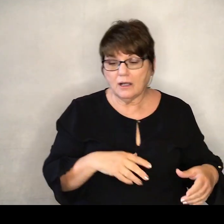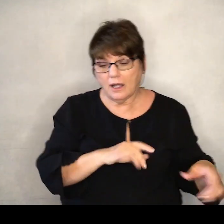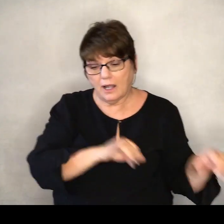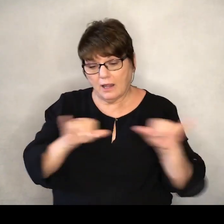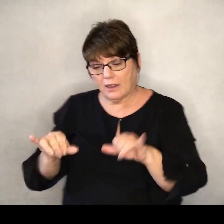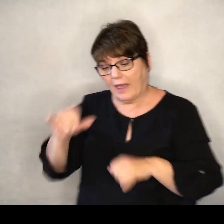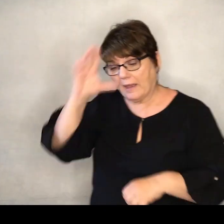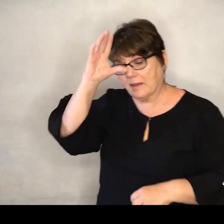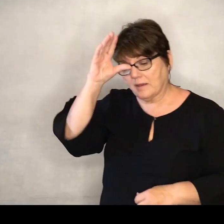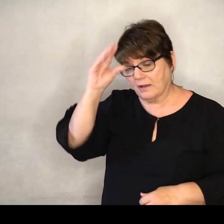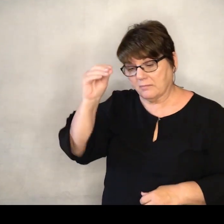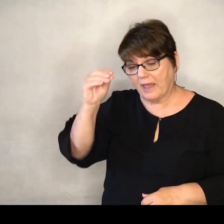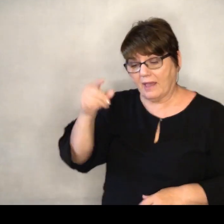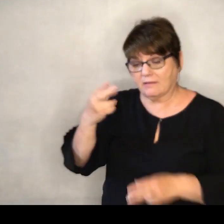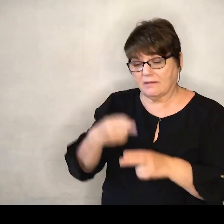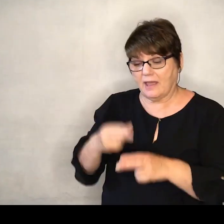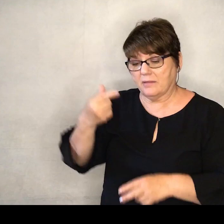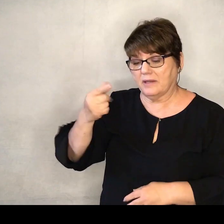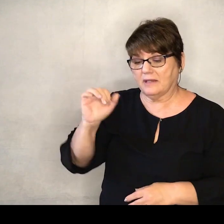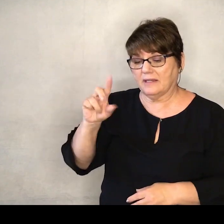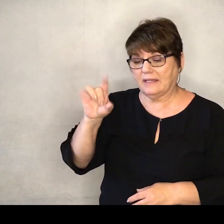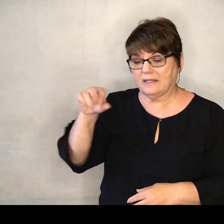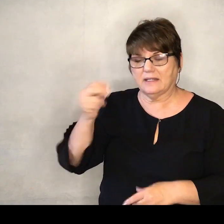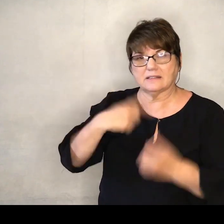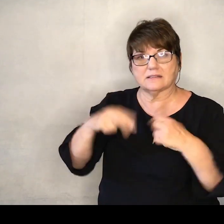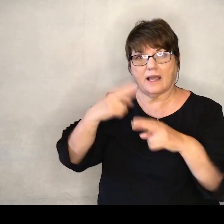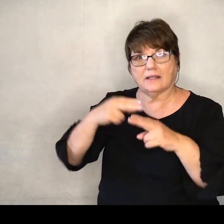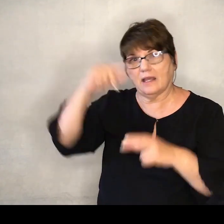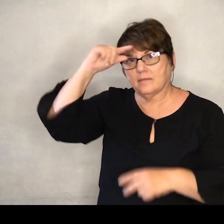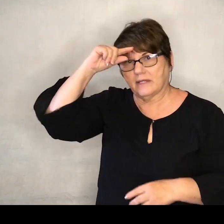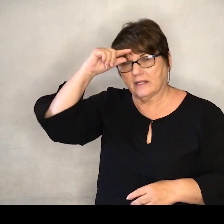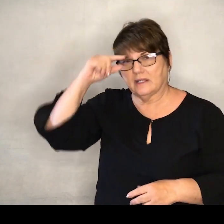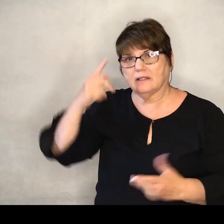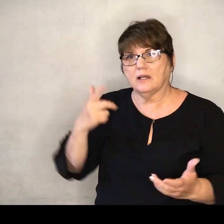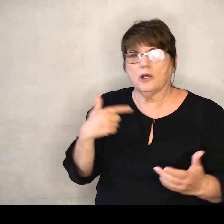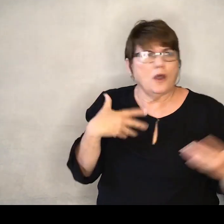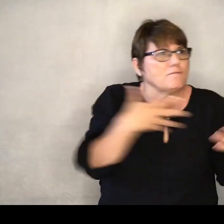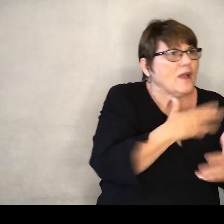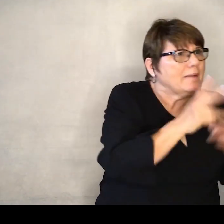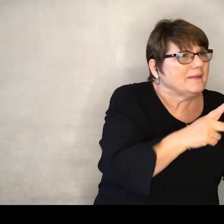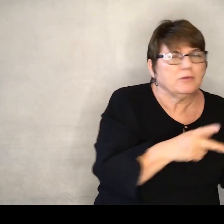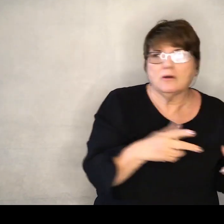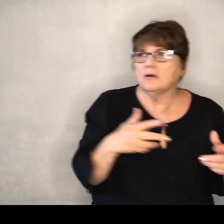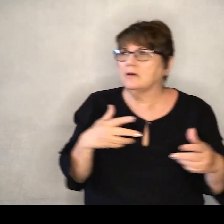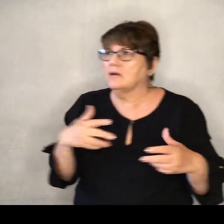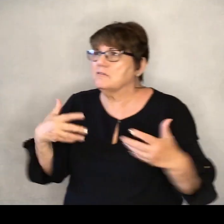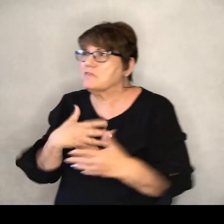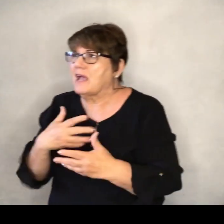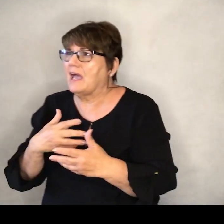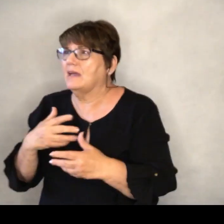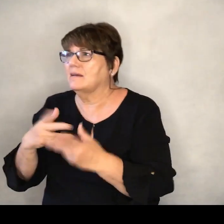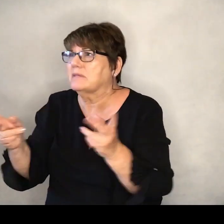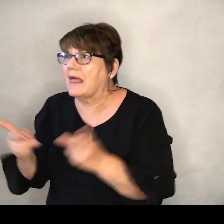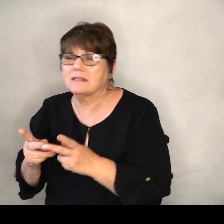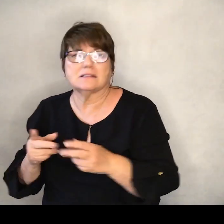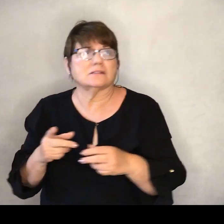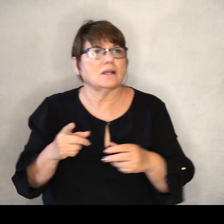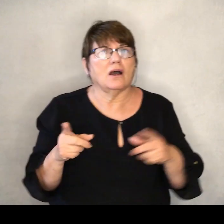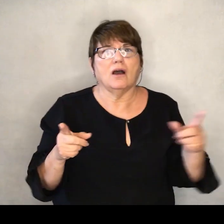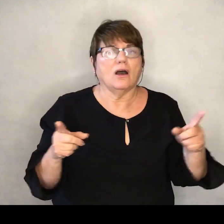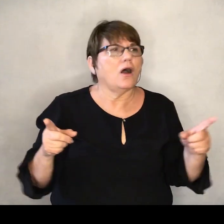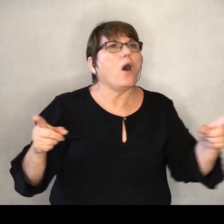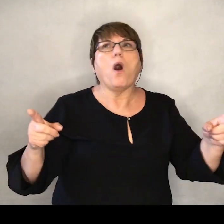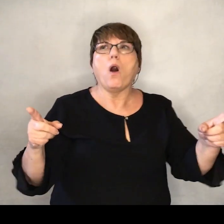sometimes we are afraid of people, places, and things only to discover they are